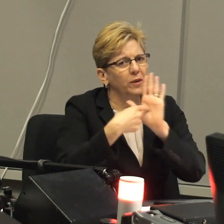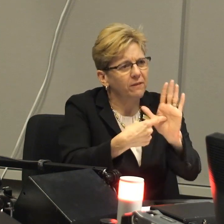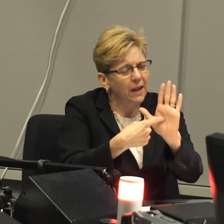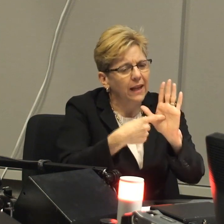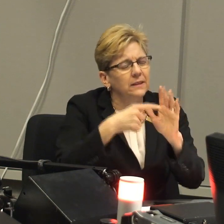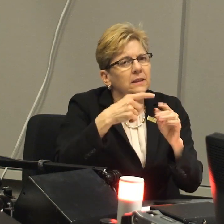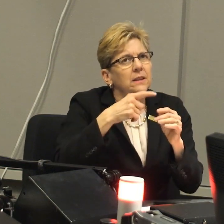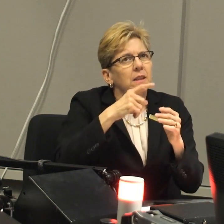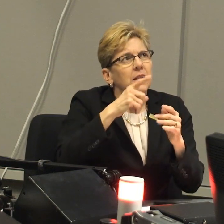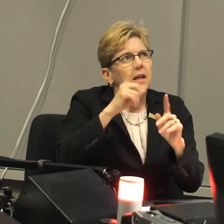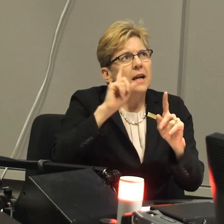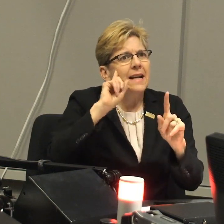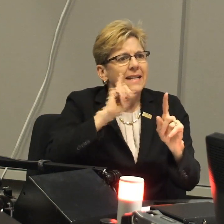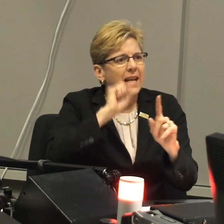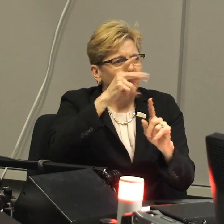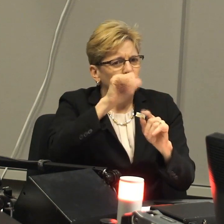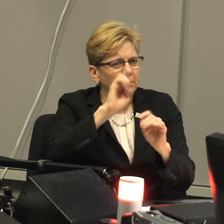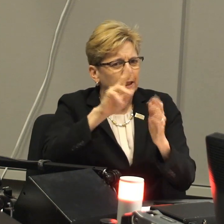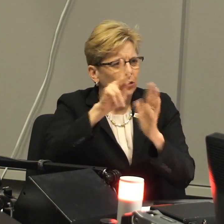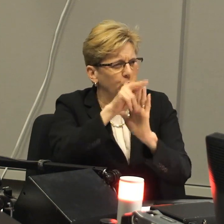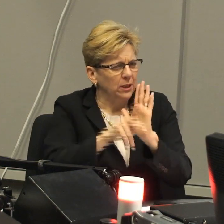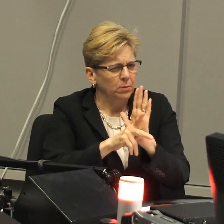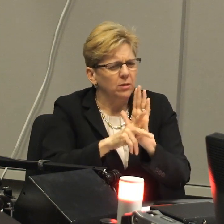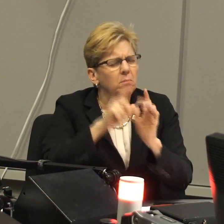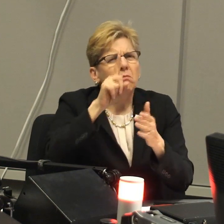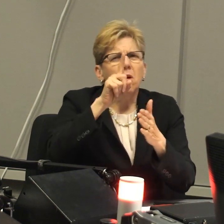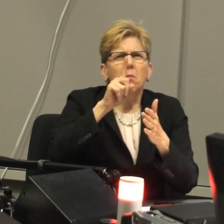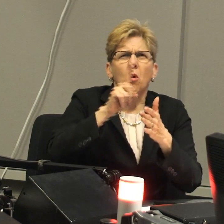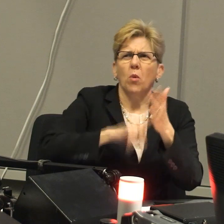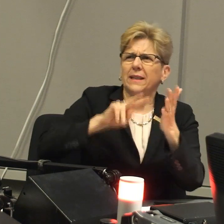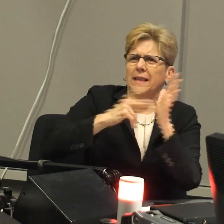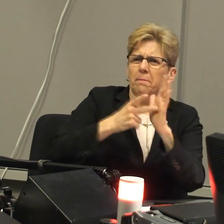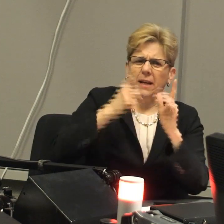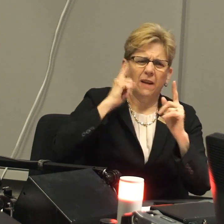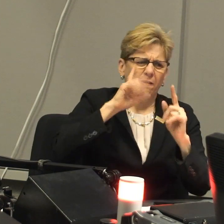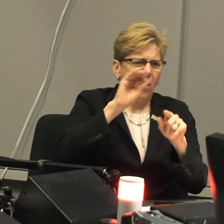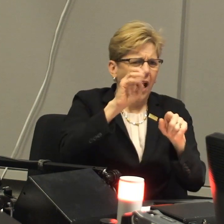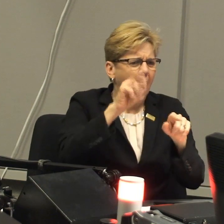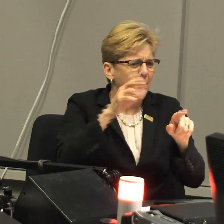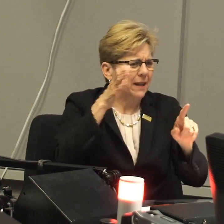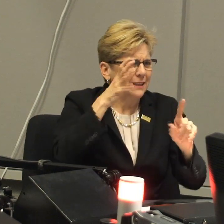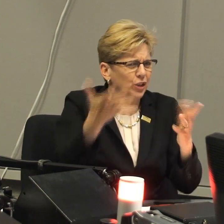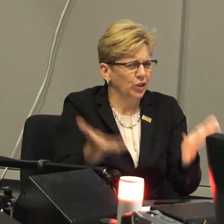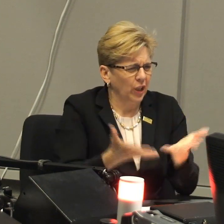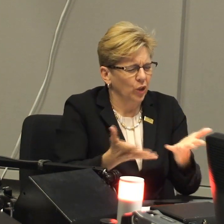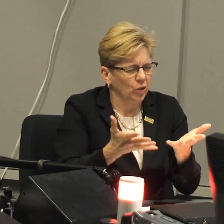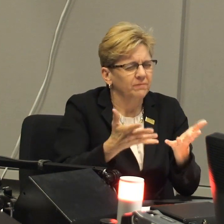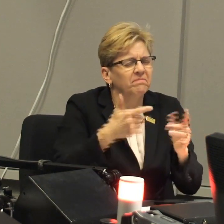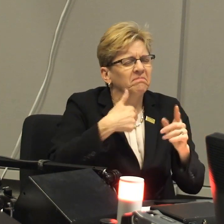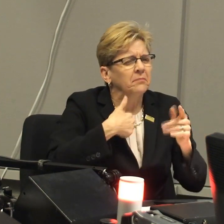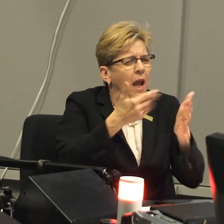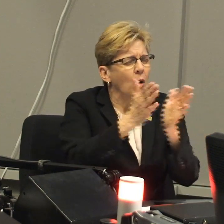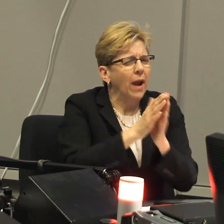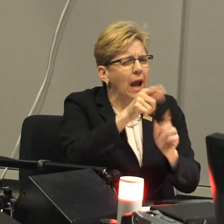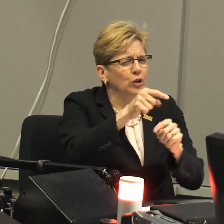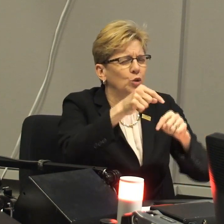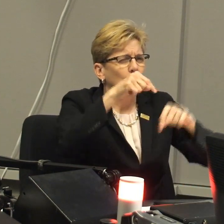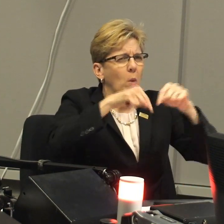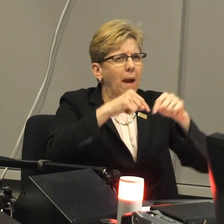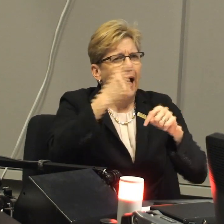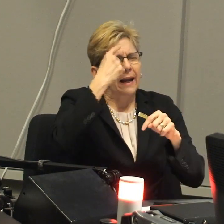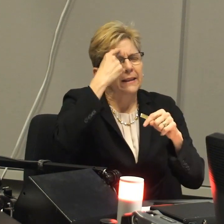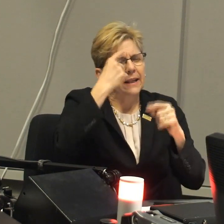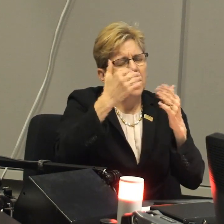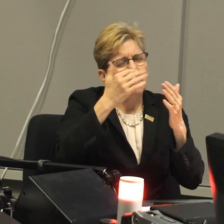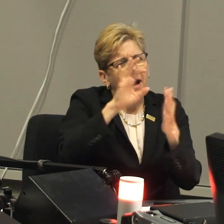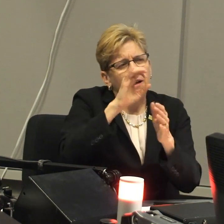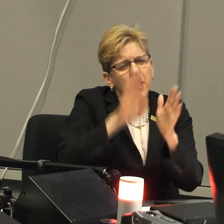sides of 6th Street to reflect depth space principles, but really to understand what that means for just the common